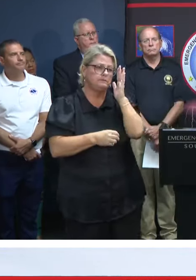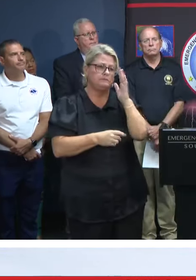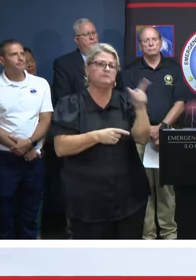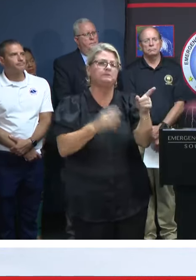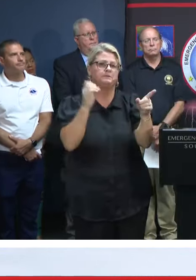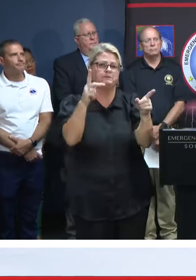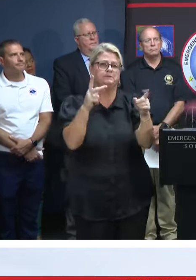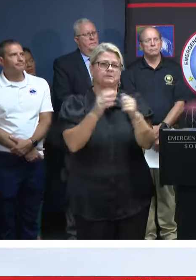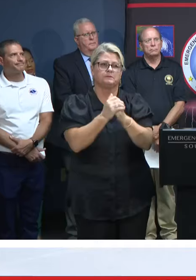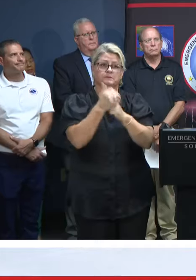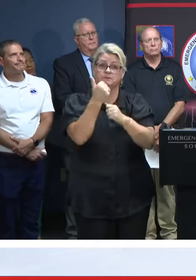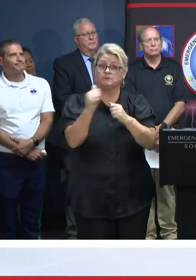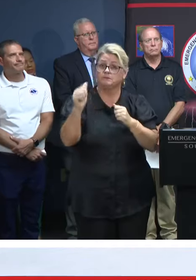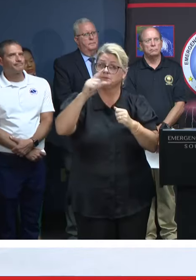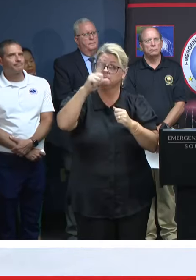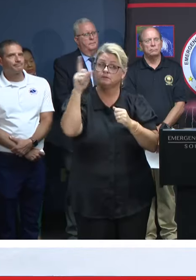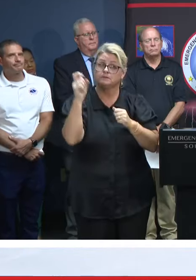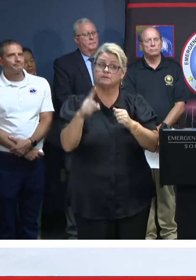More quick.